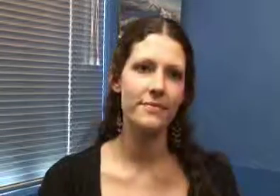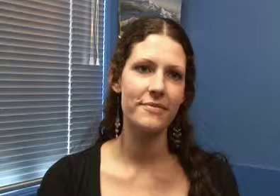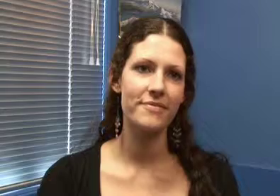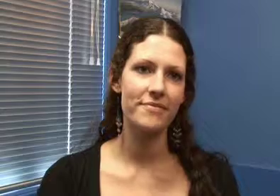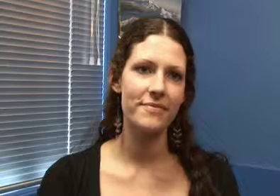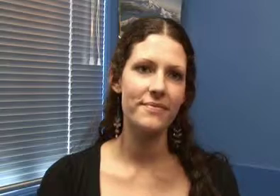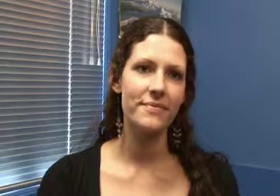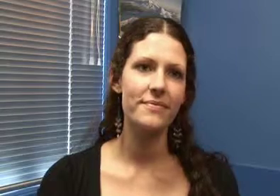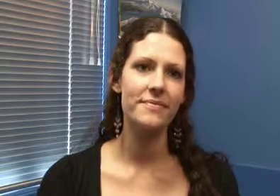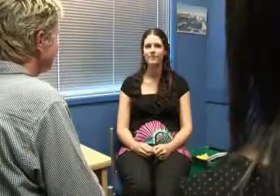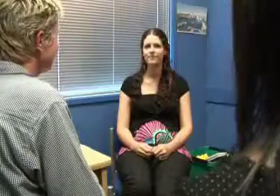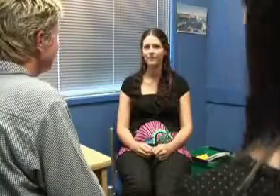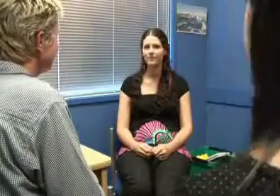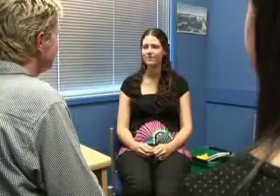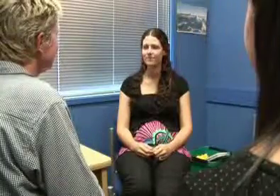Great.